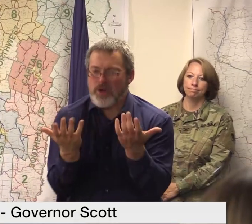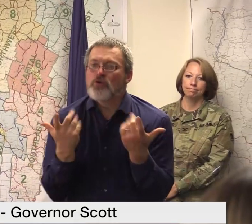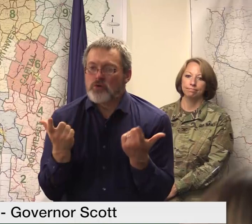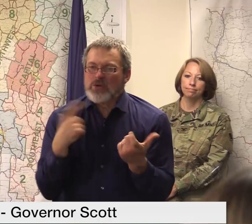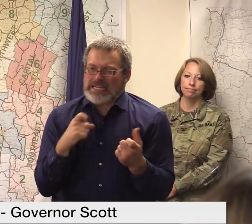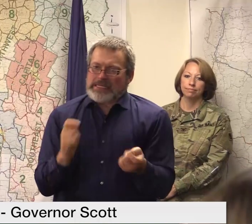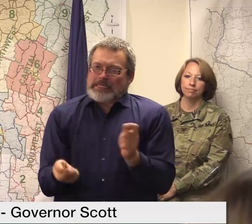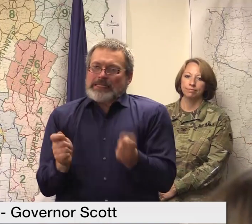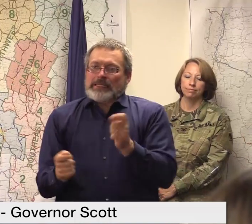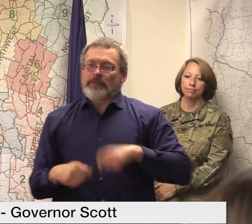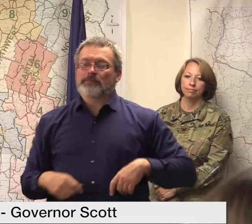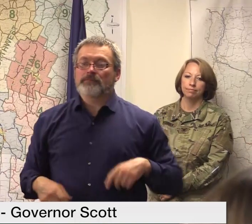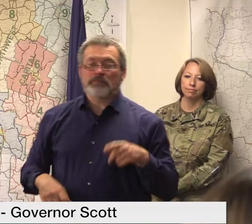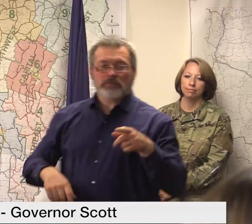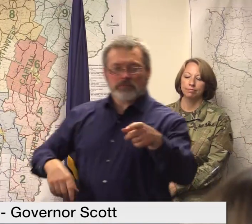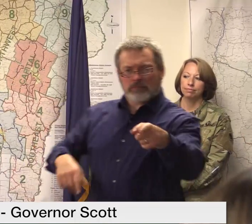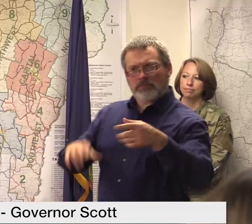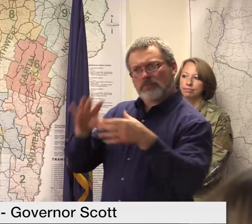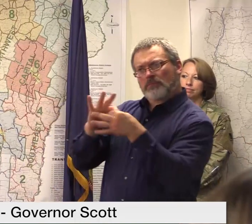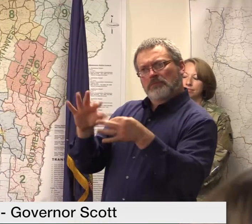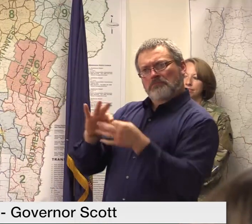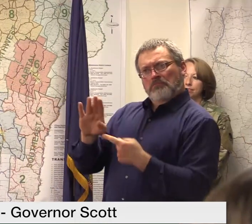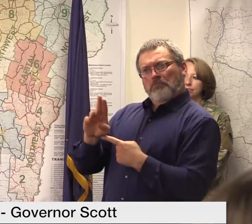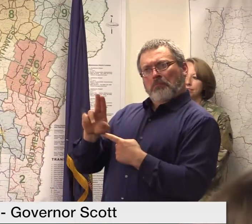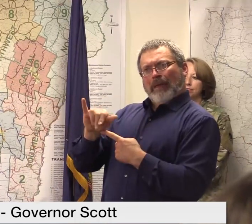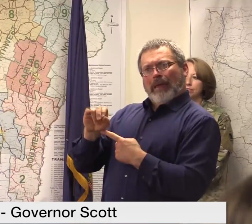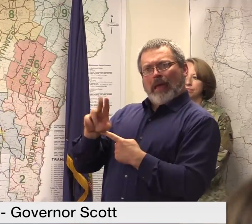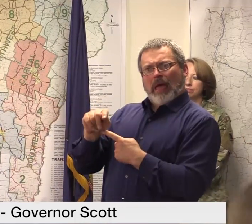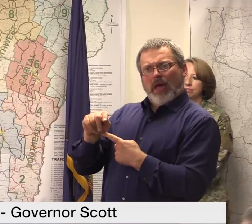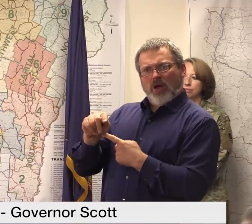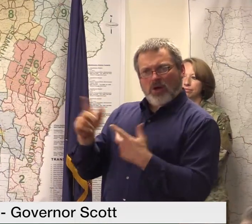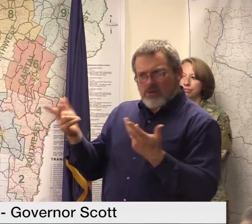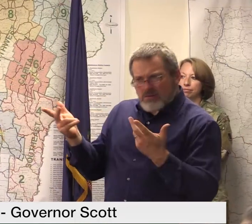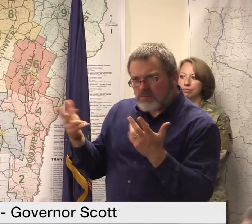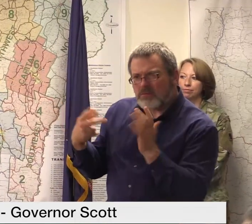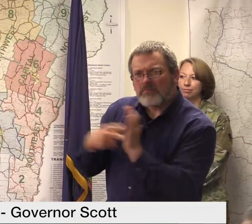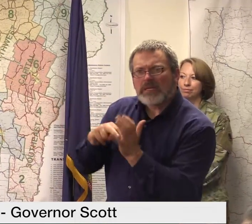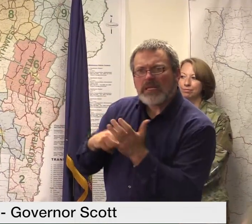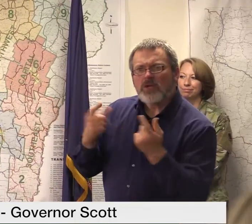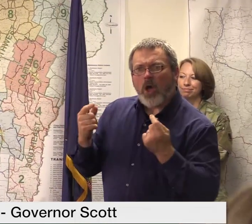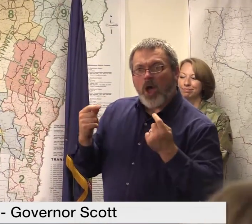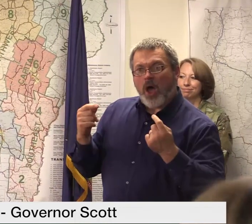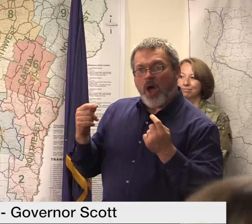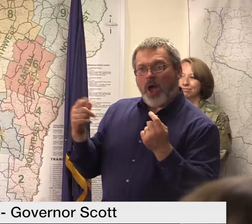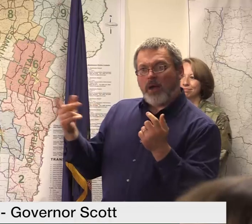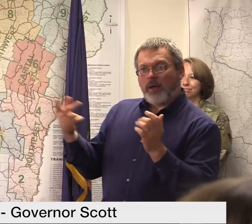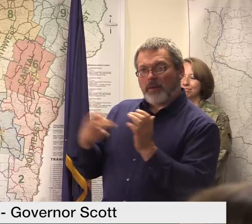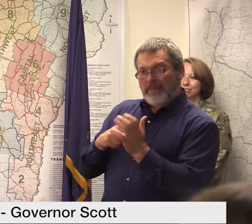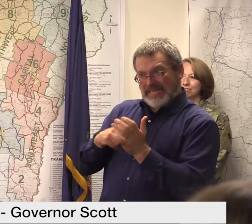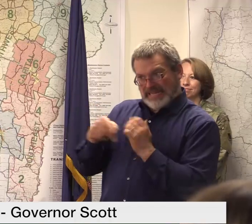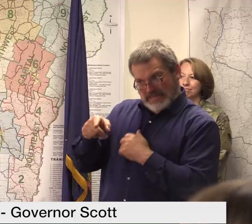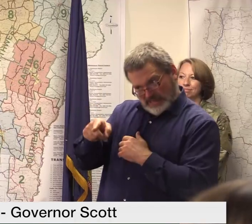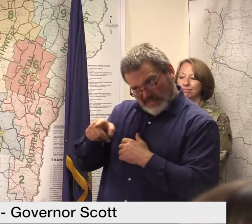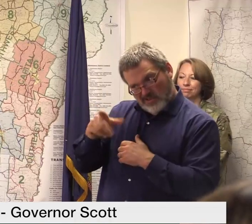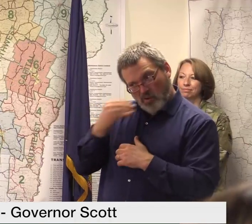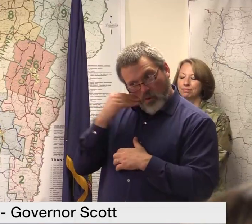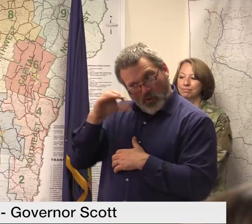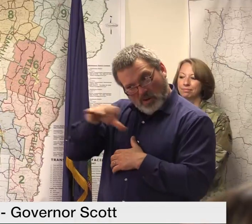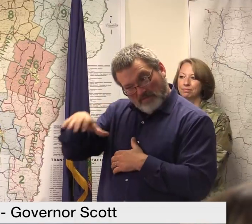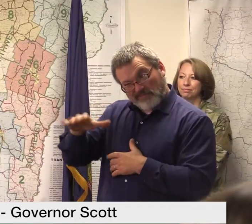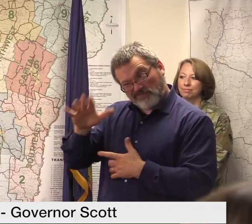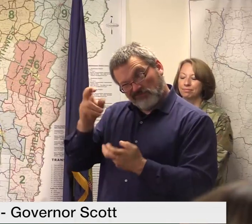yeah where are you in the thought process on that well I mean we're two weeks into this right two weeks ago we had the flooding